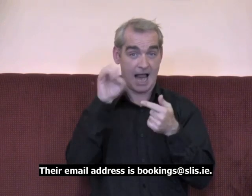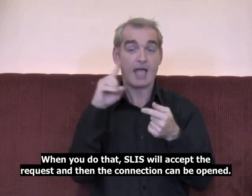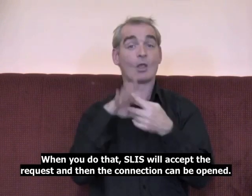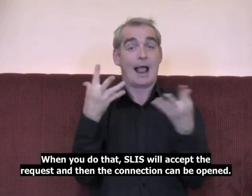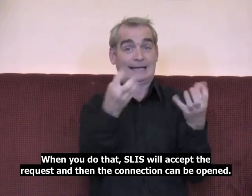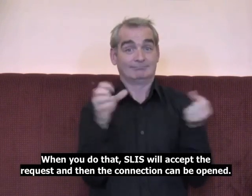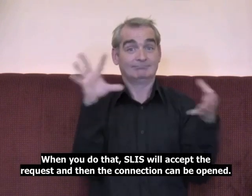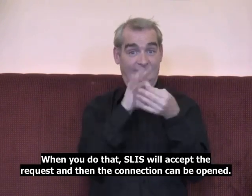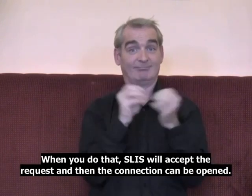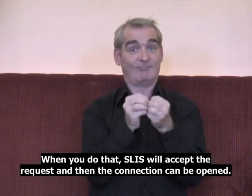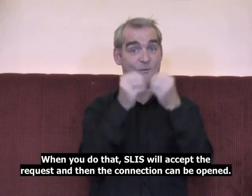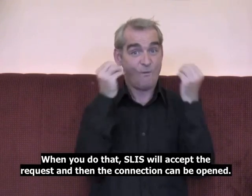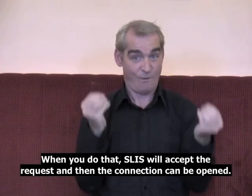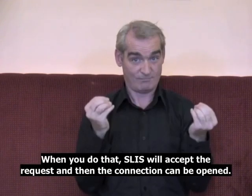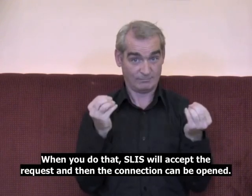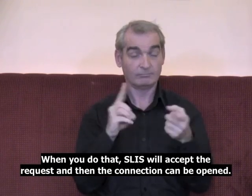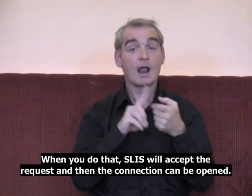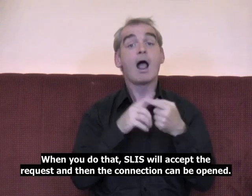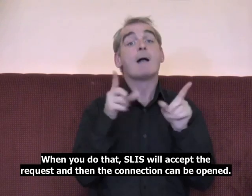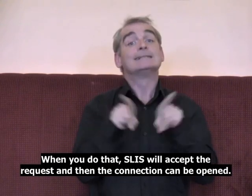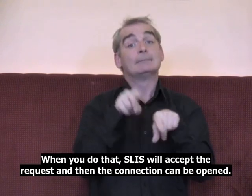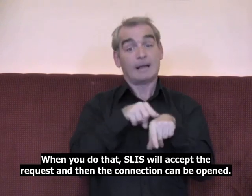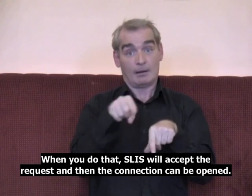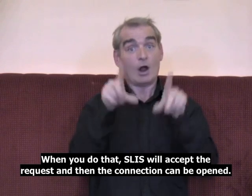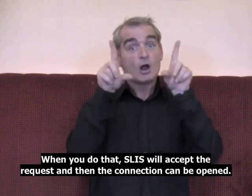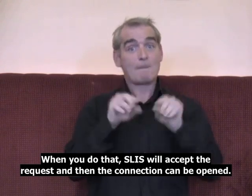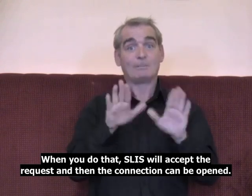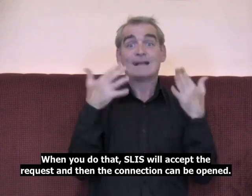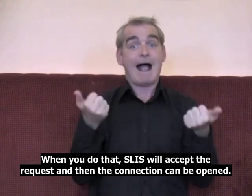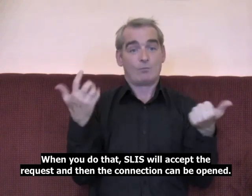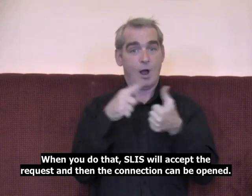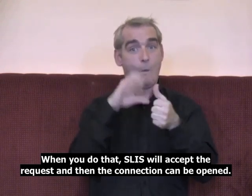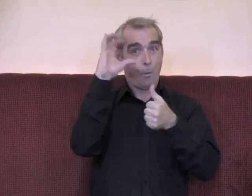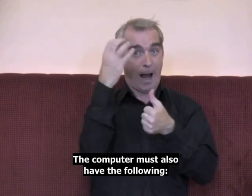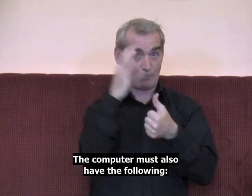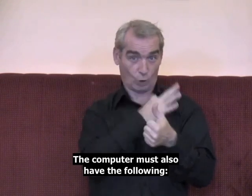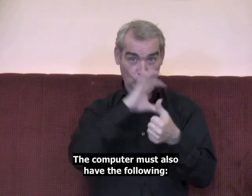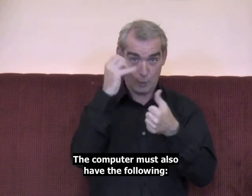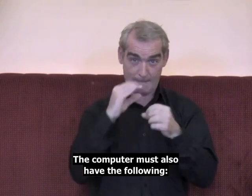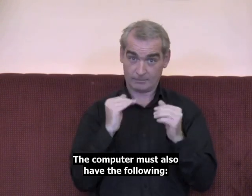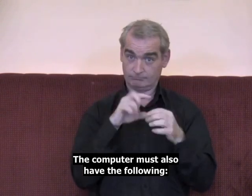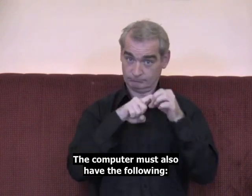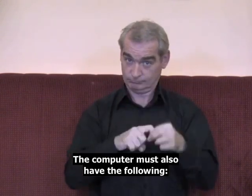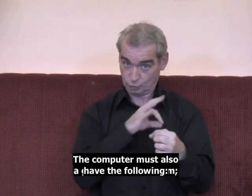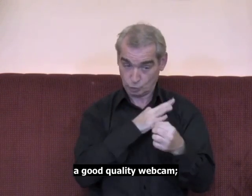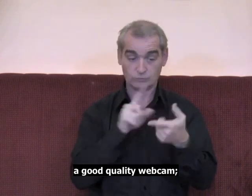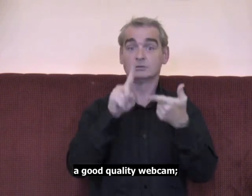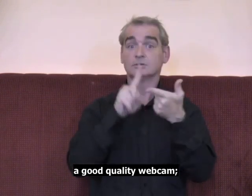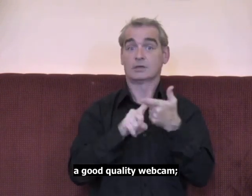and when you do that, SLIS will accept the request and then the connection can be opened. The computer must have the following, a good quality